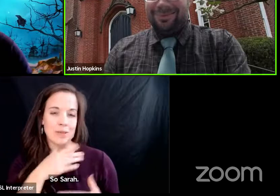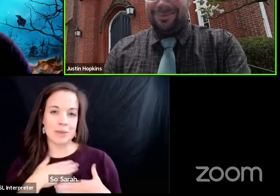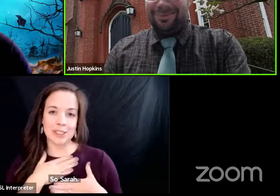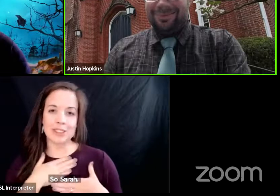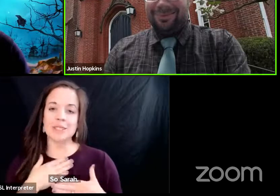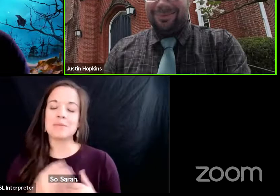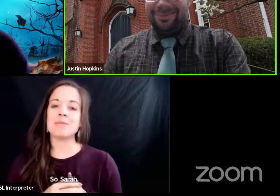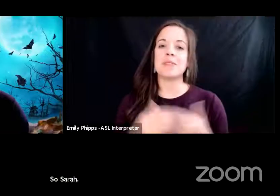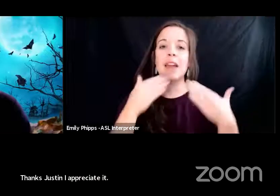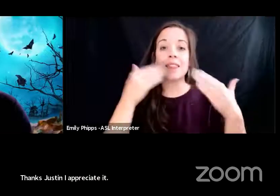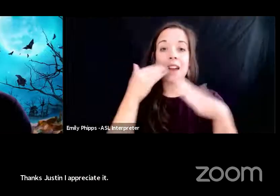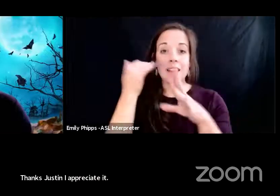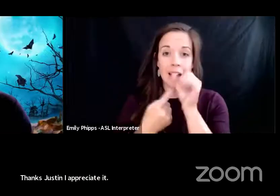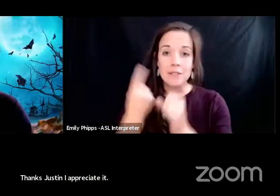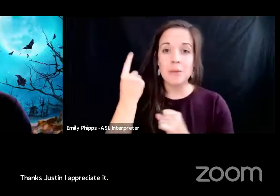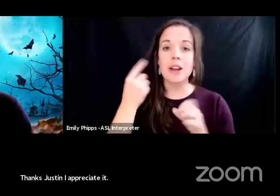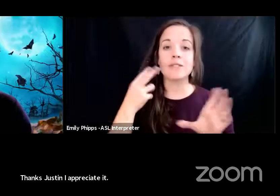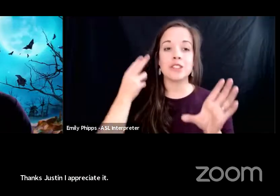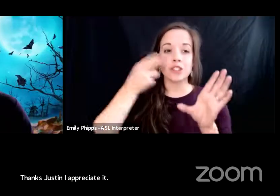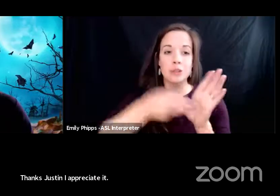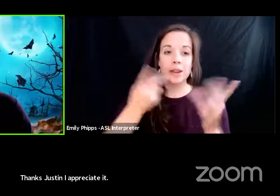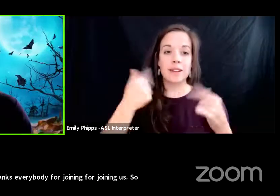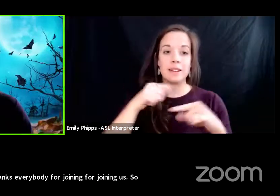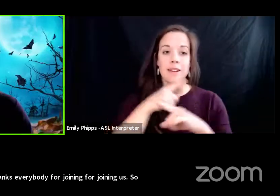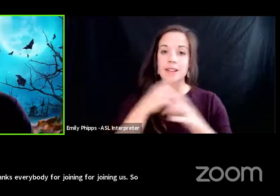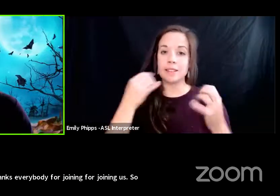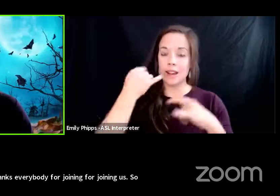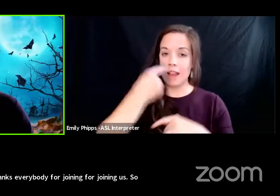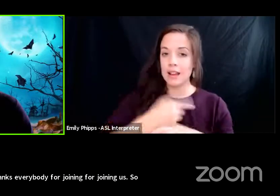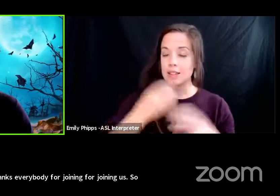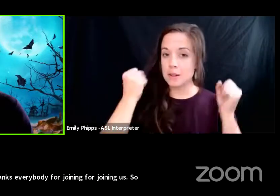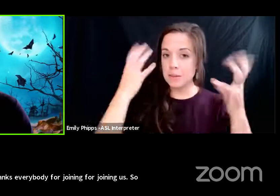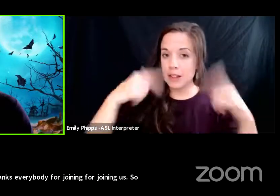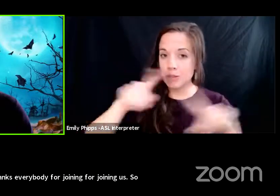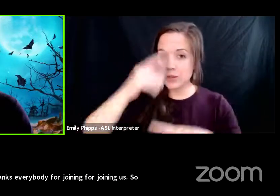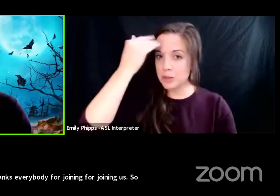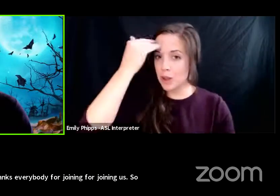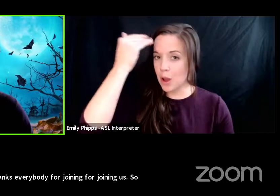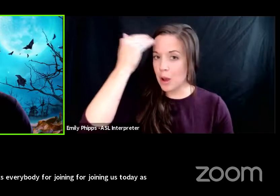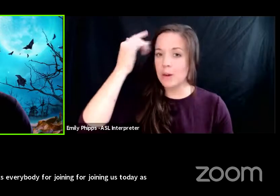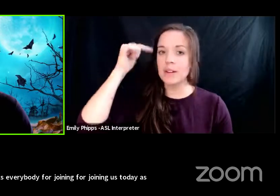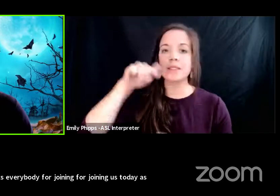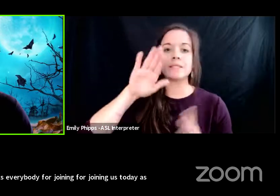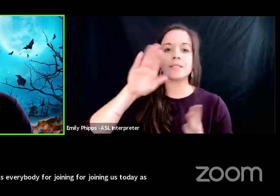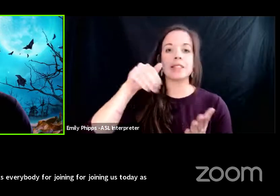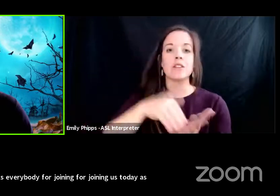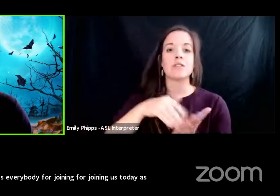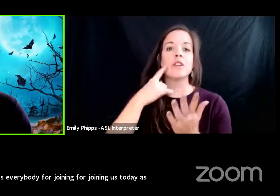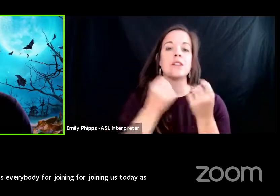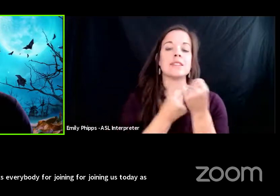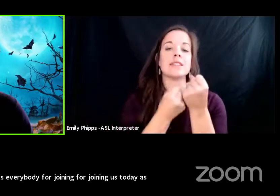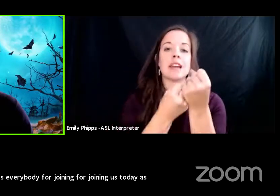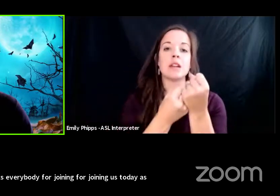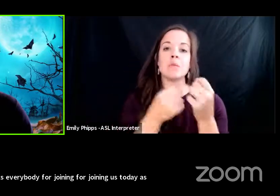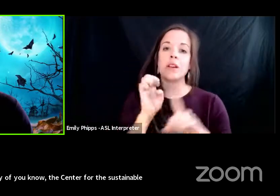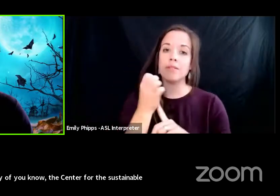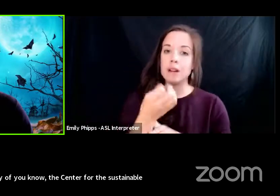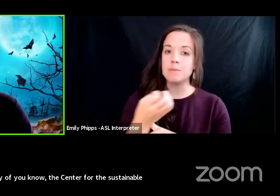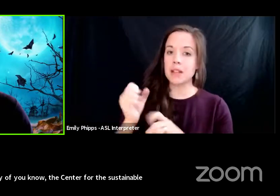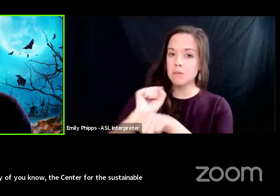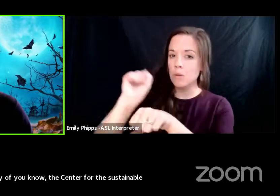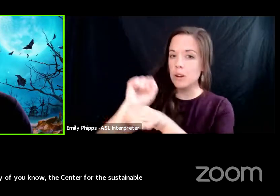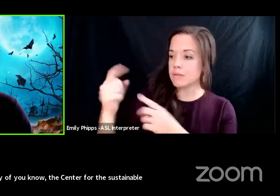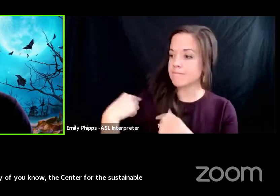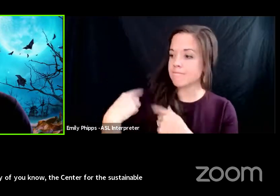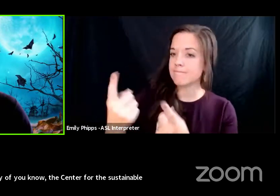thanks everybody to joining for joining us today as many of you know the center for the sustainable environment has been working over the